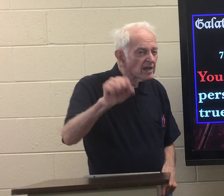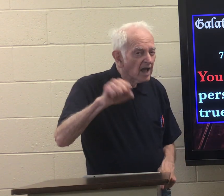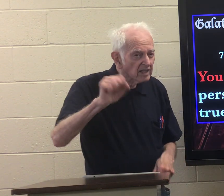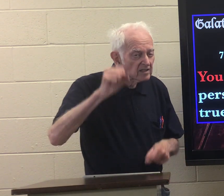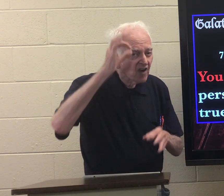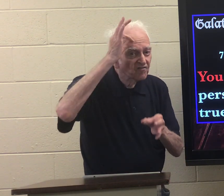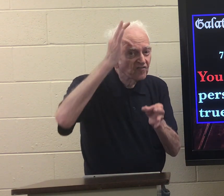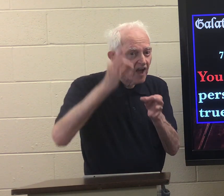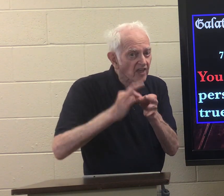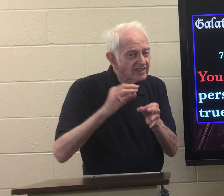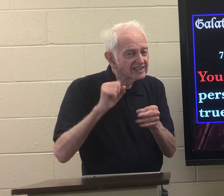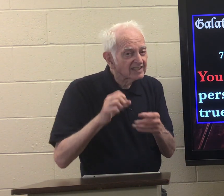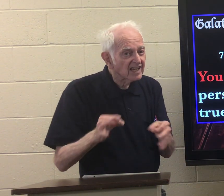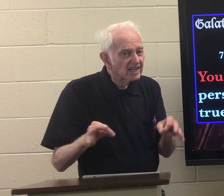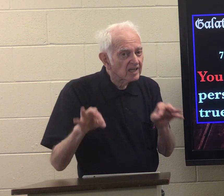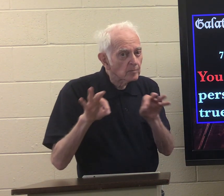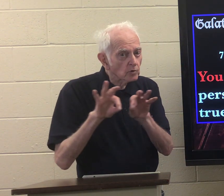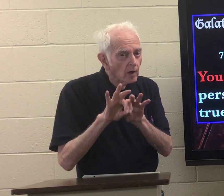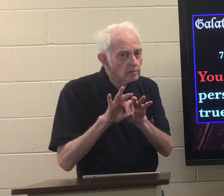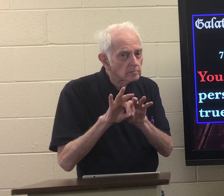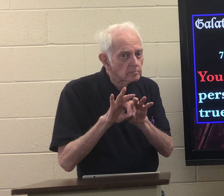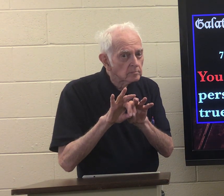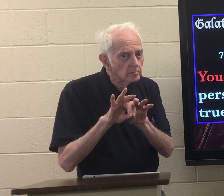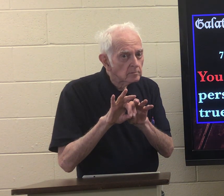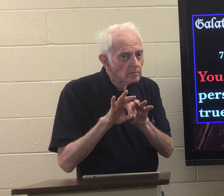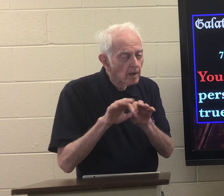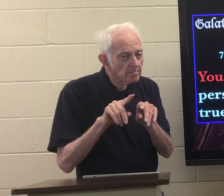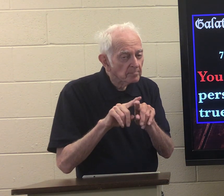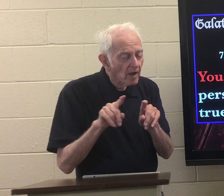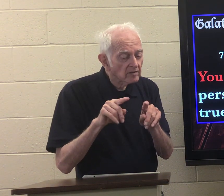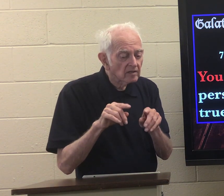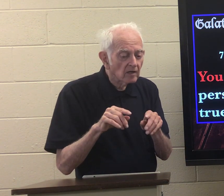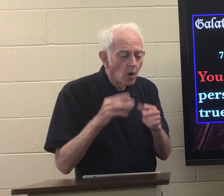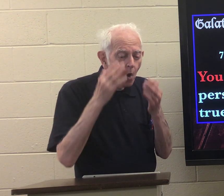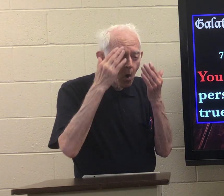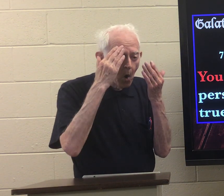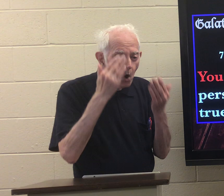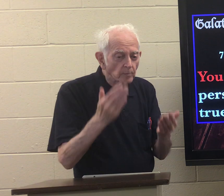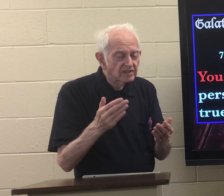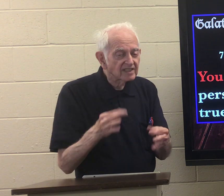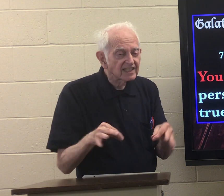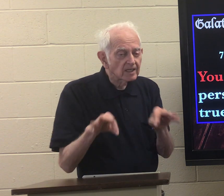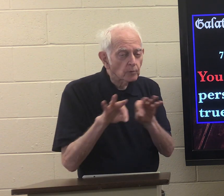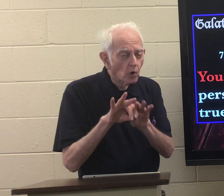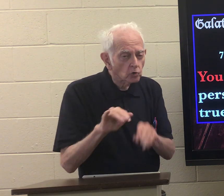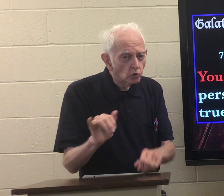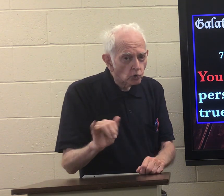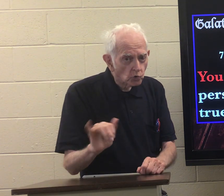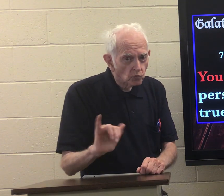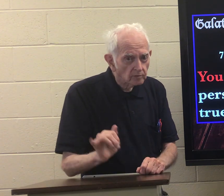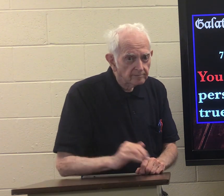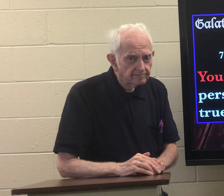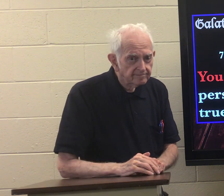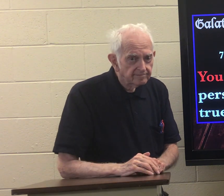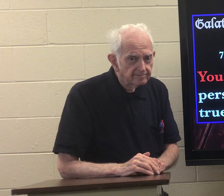Joseph's word yes faith is important but obey is important too